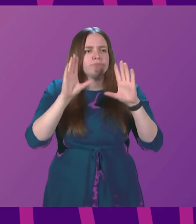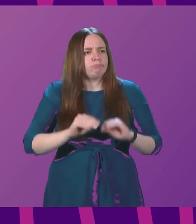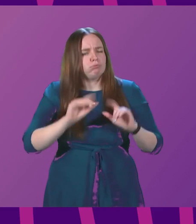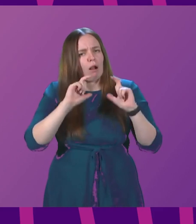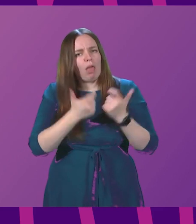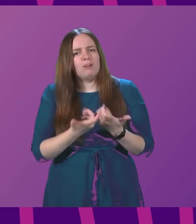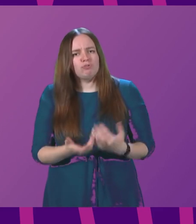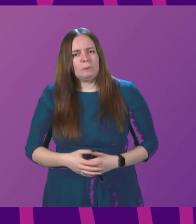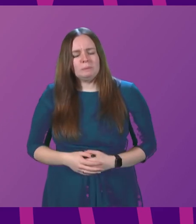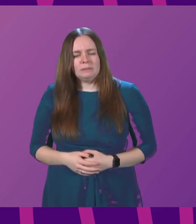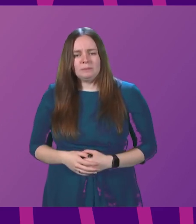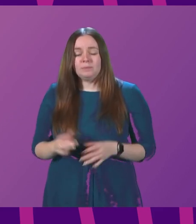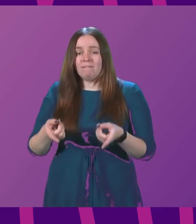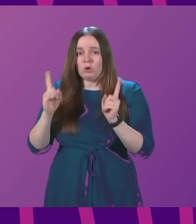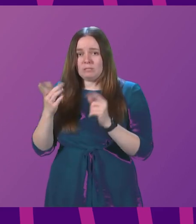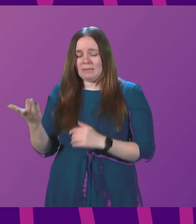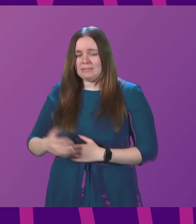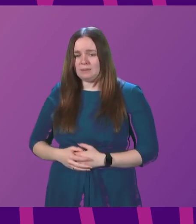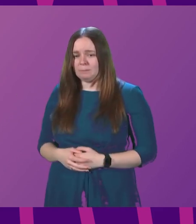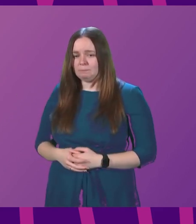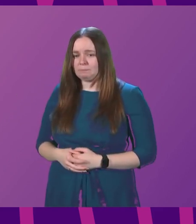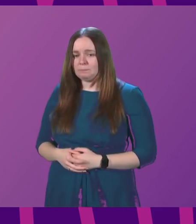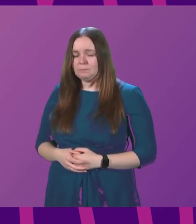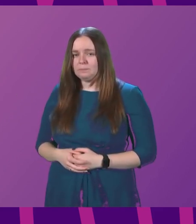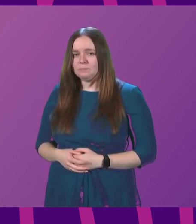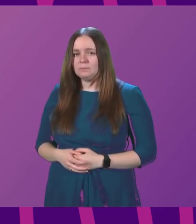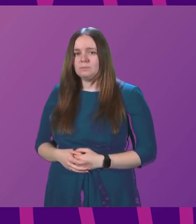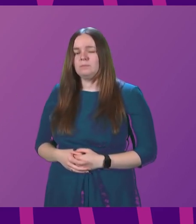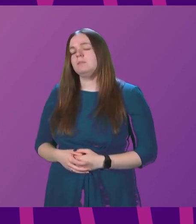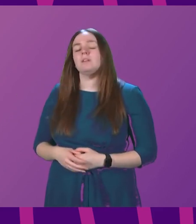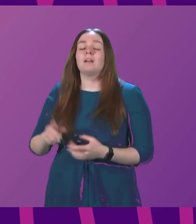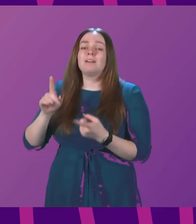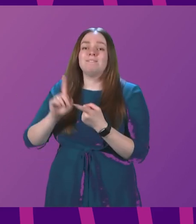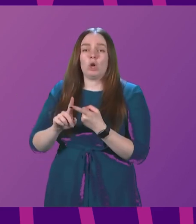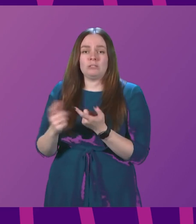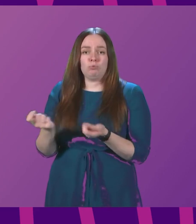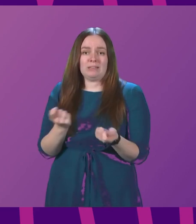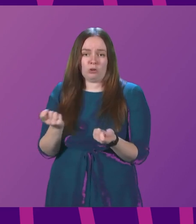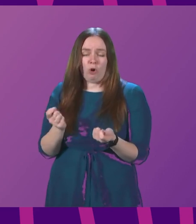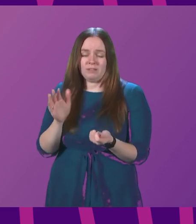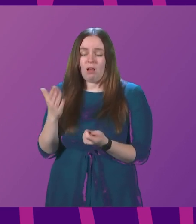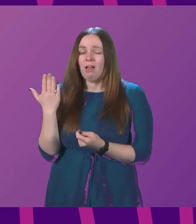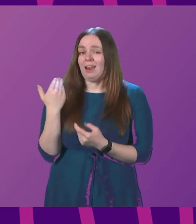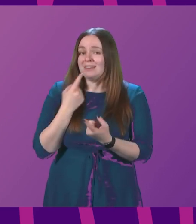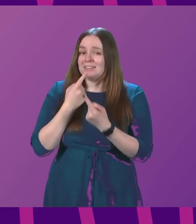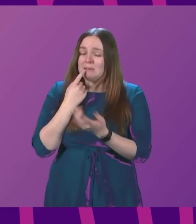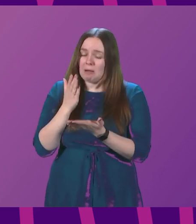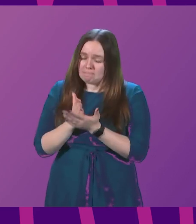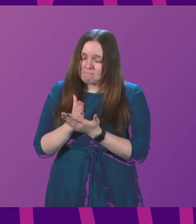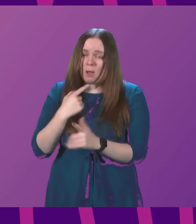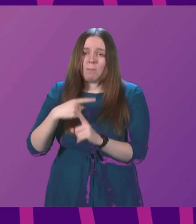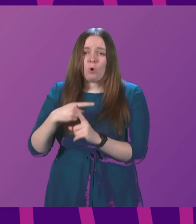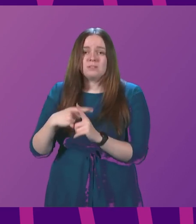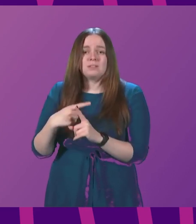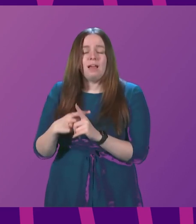The Minister, the latest data is very encouraging, but I think